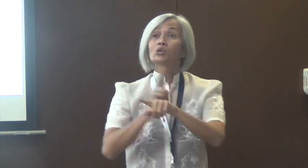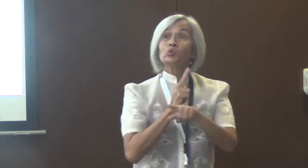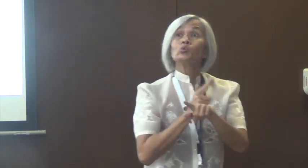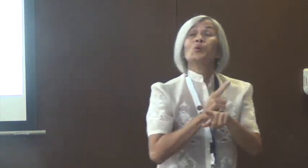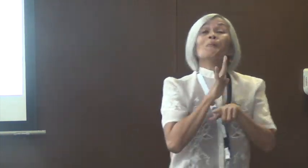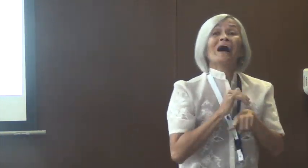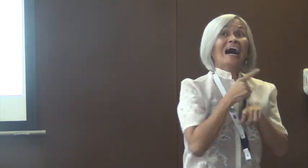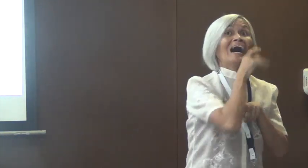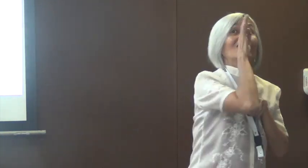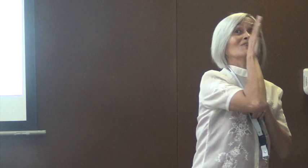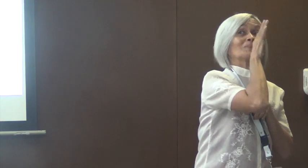Filipino?